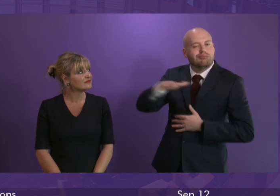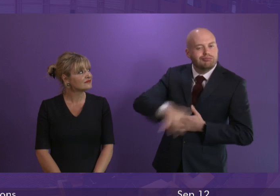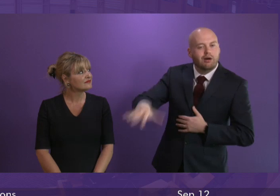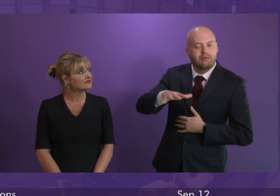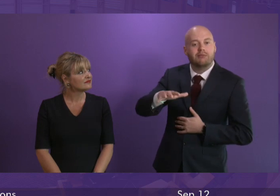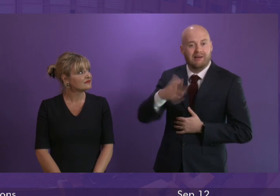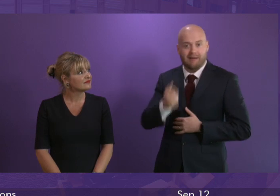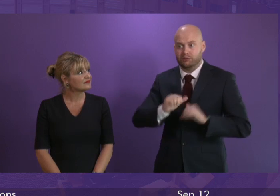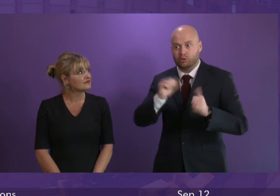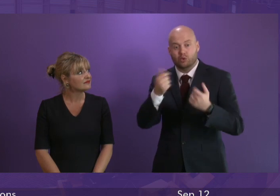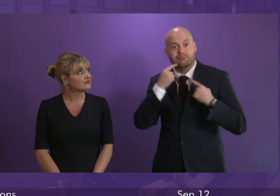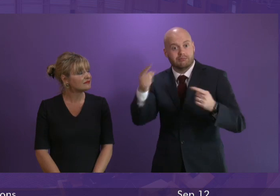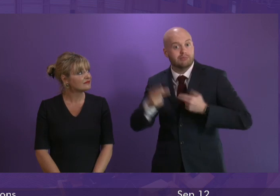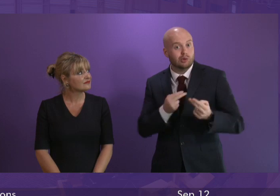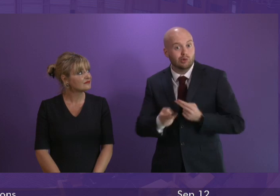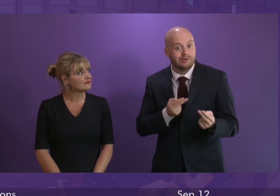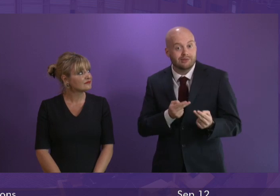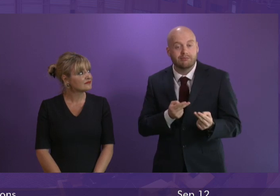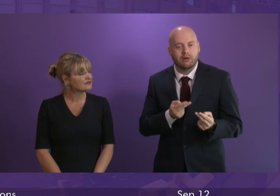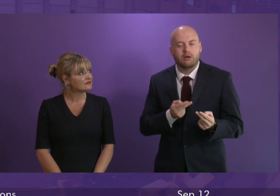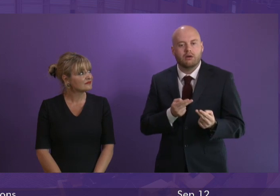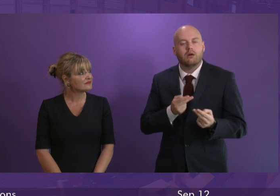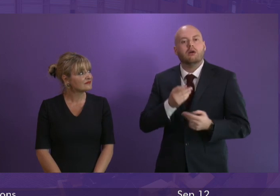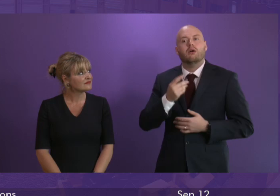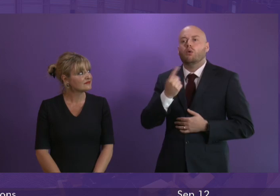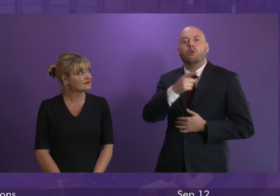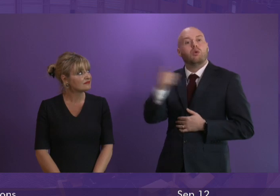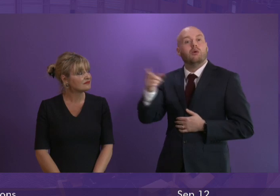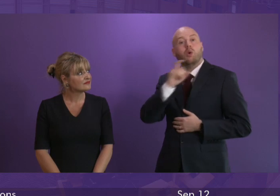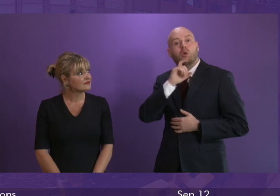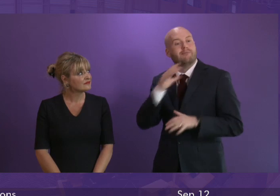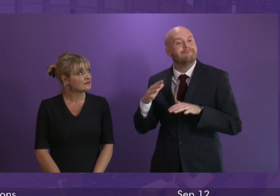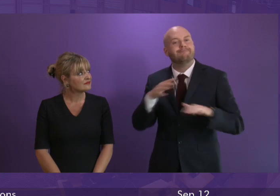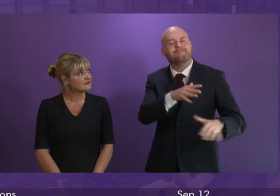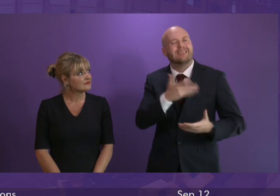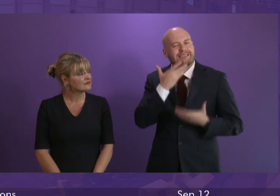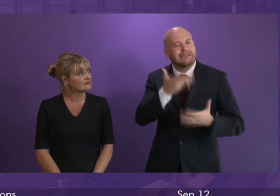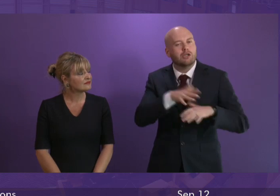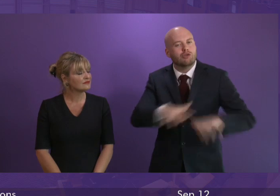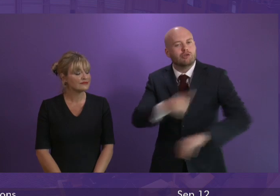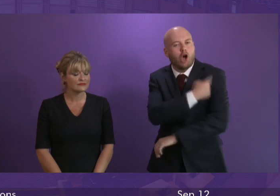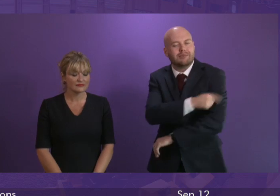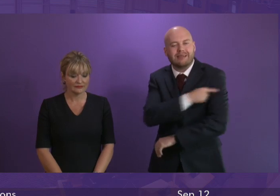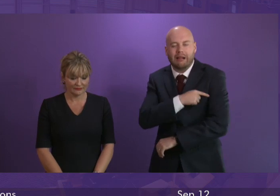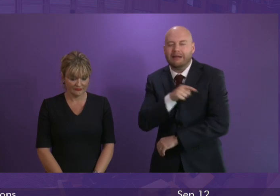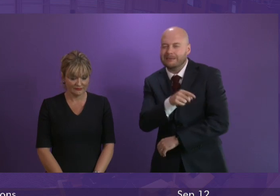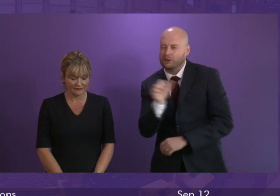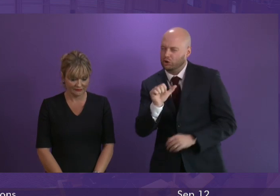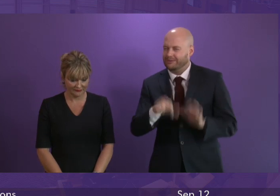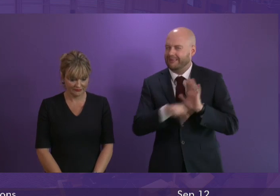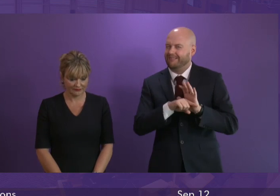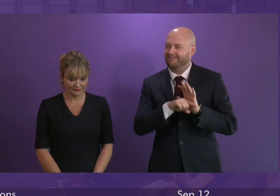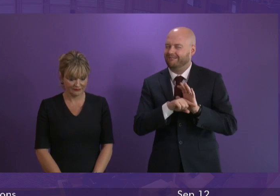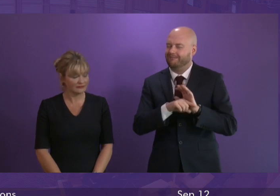both. Less good news though if you're hoping to attend the Sick Kids Hospital. Formerly proposed in 2008,